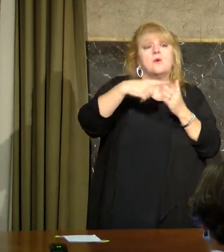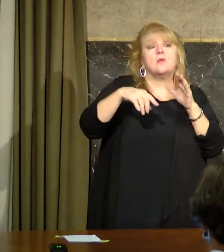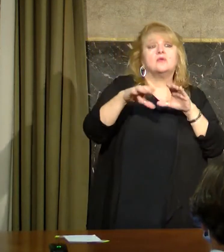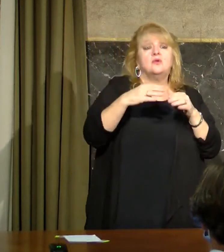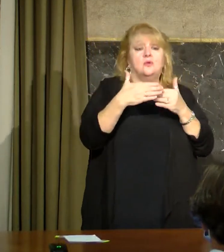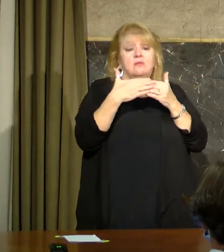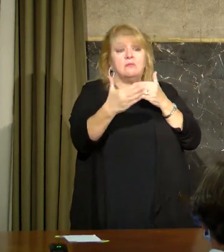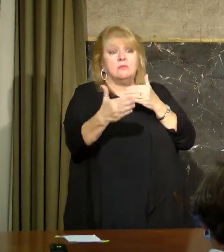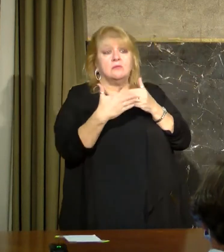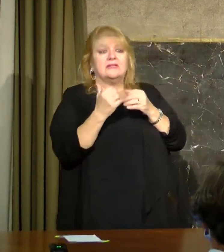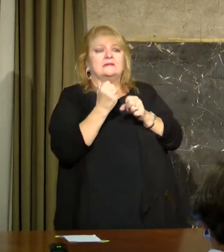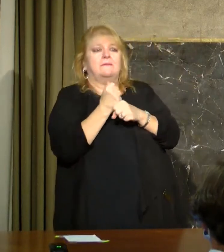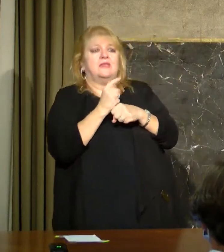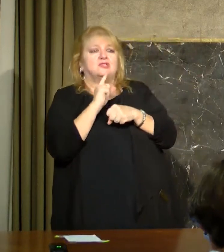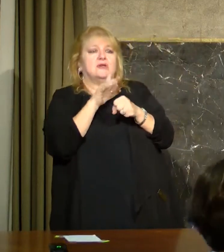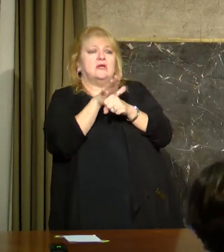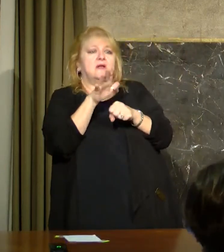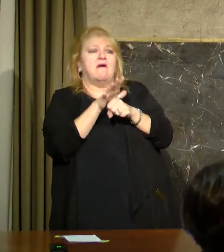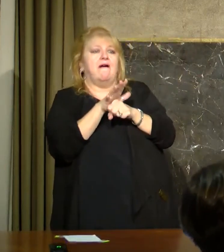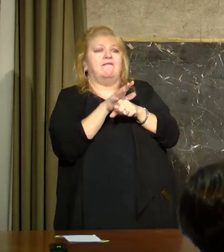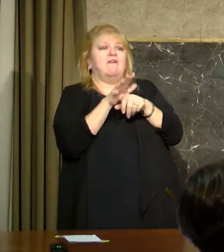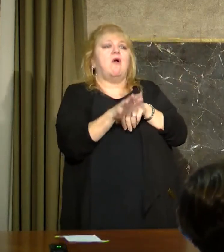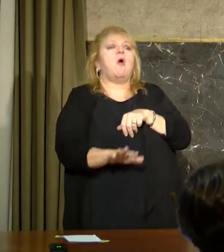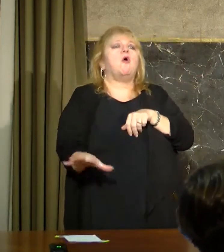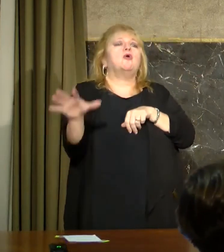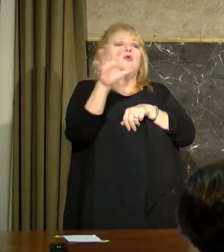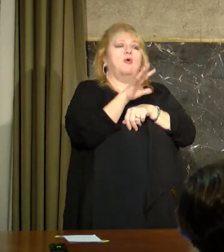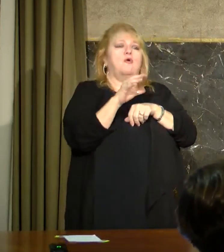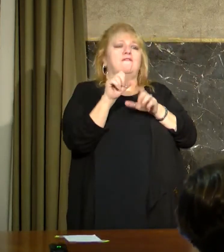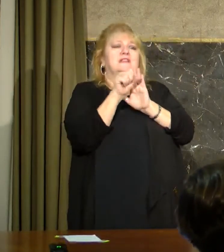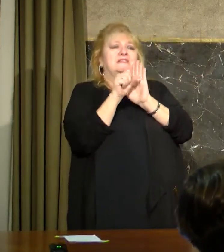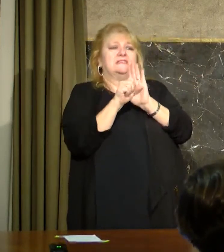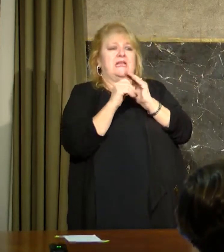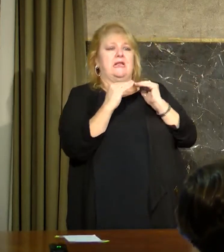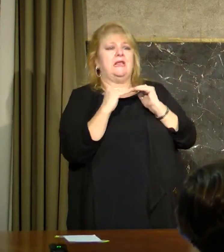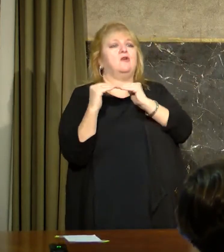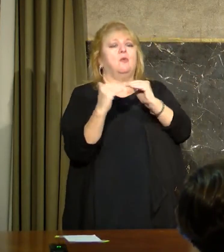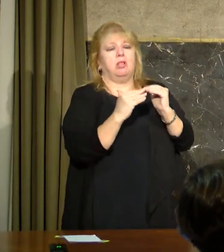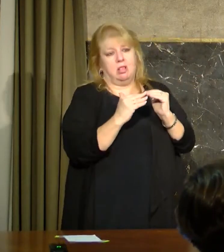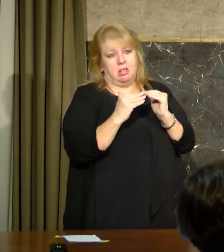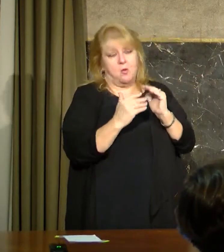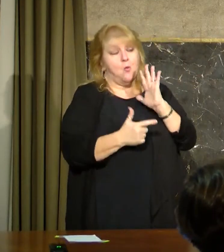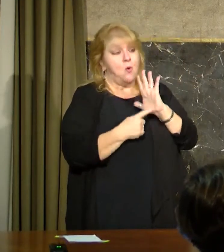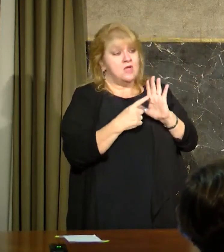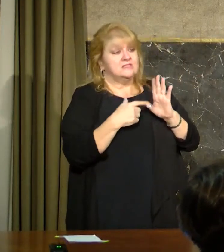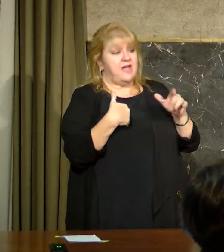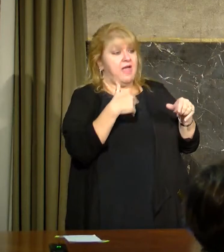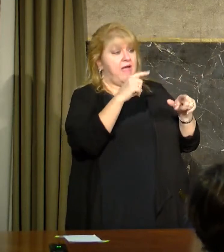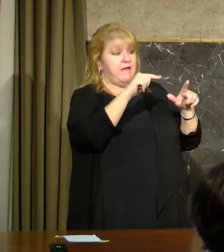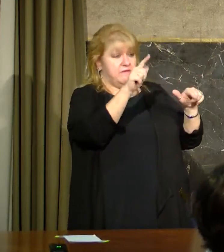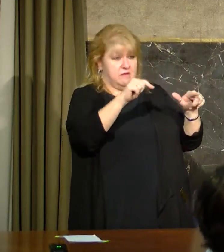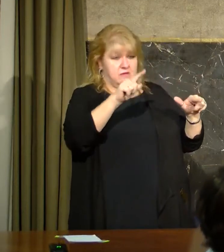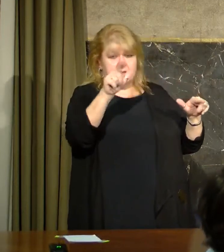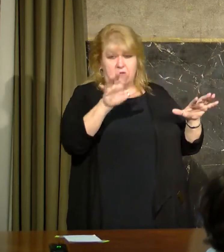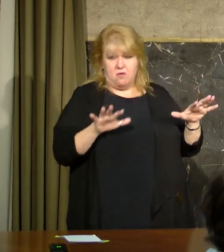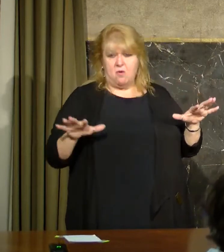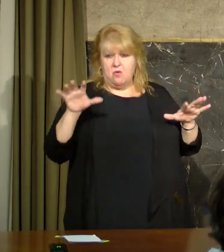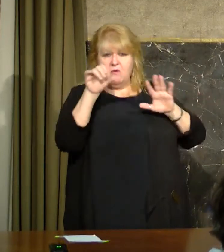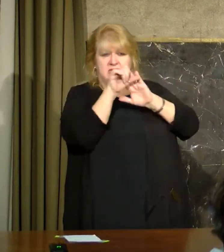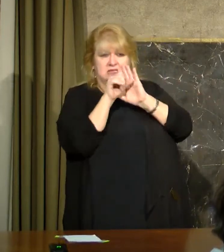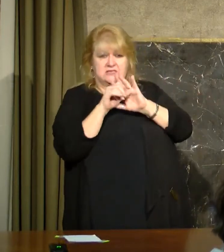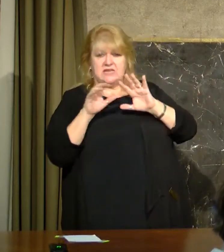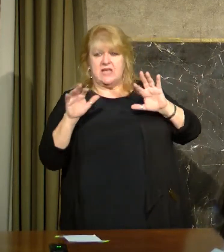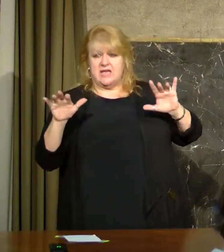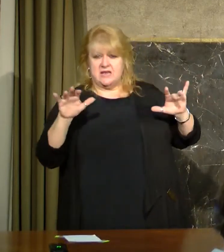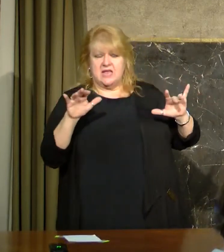make sure that we have enough coverage across the state. That's going to be the first goal. Once we're able to achieve that, we're going to try and